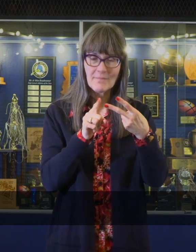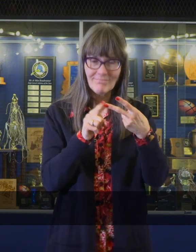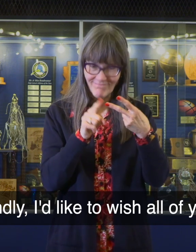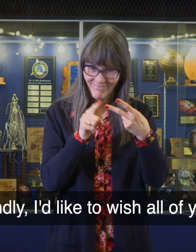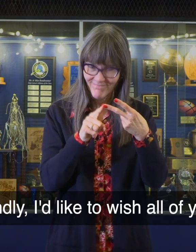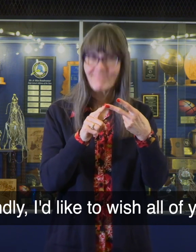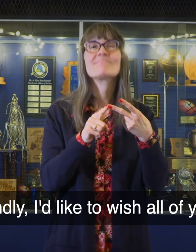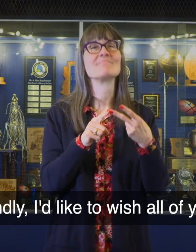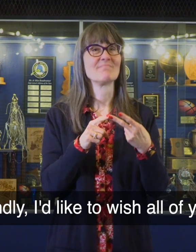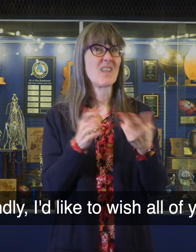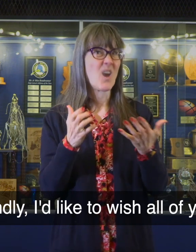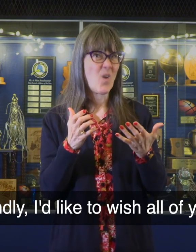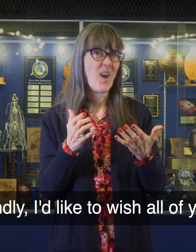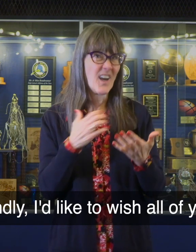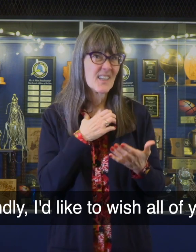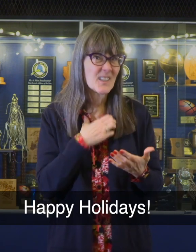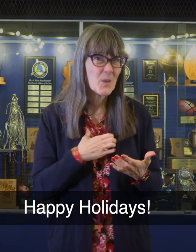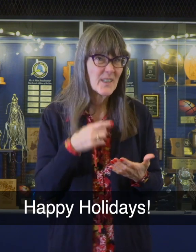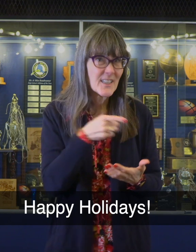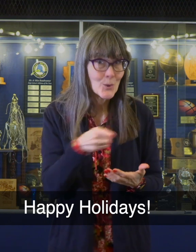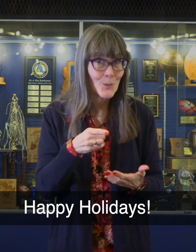Secondly, I would like to wish all of you happy holidays.